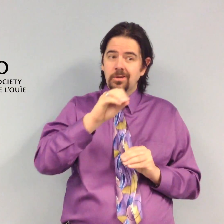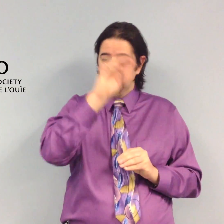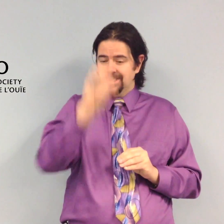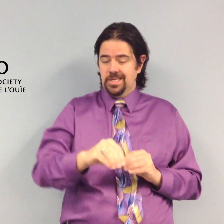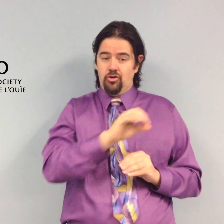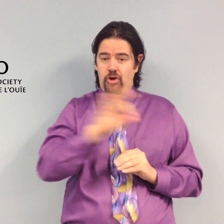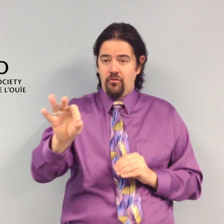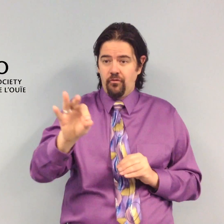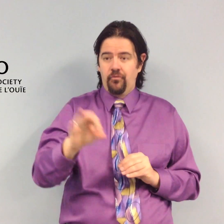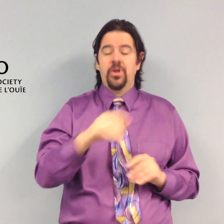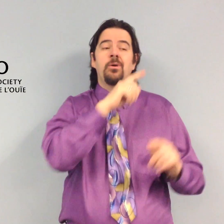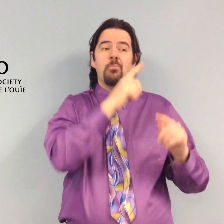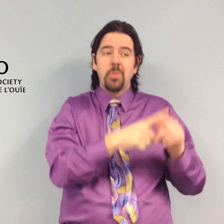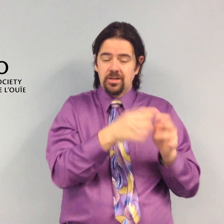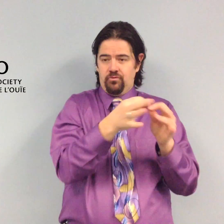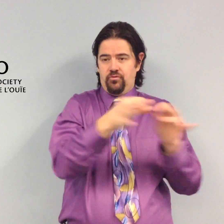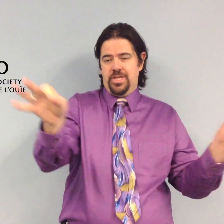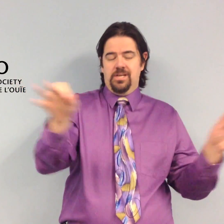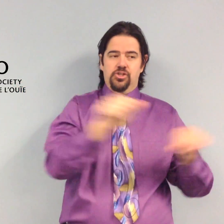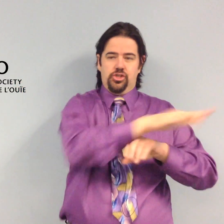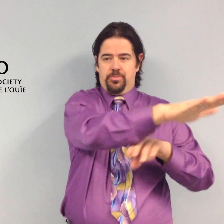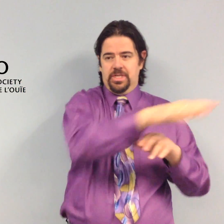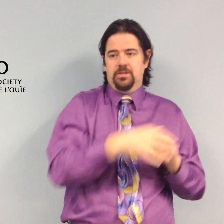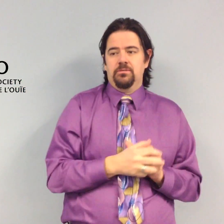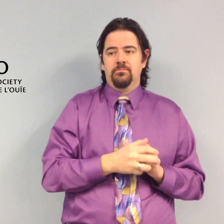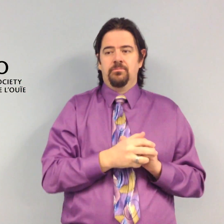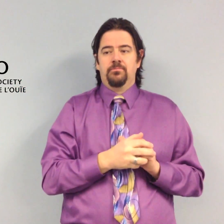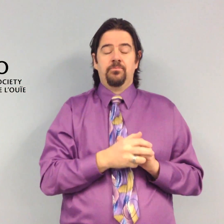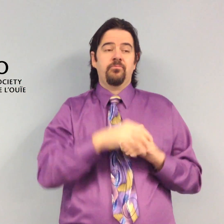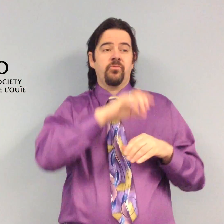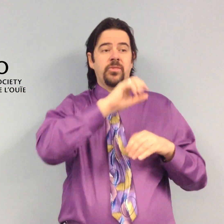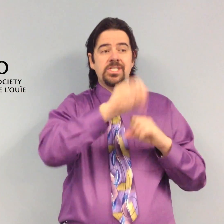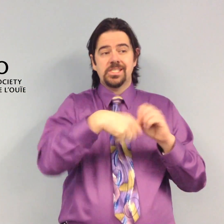to save up to 40% on selected items and get free shipping.